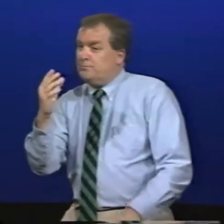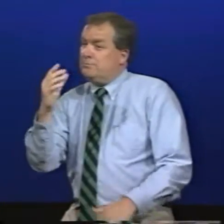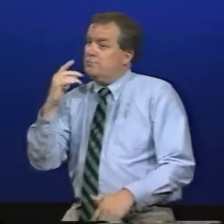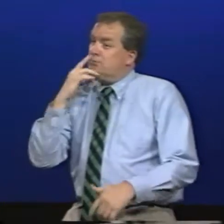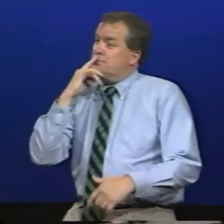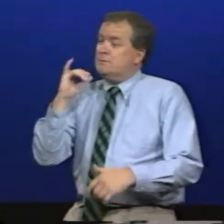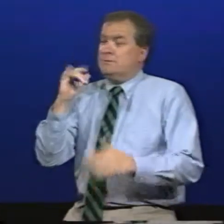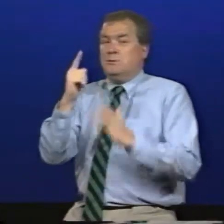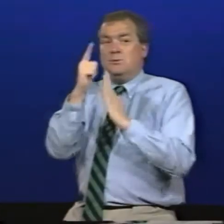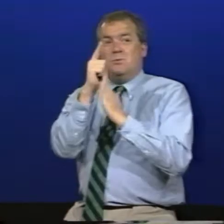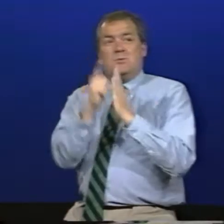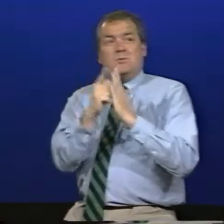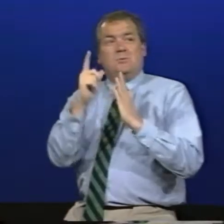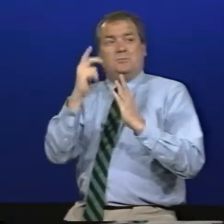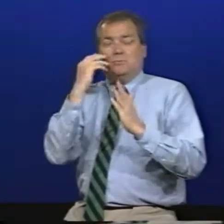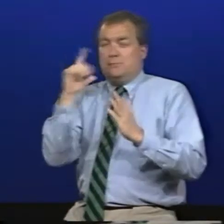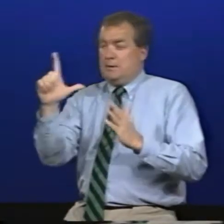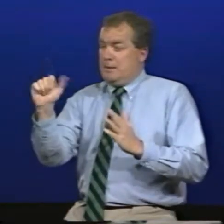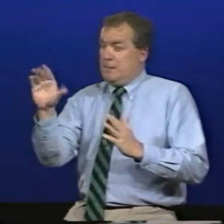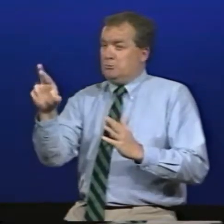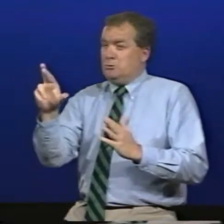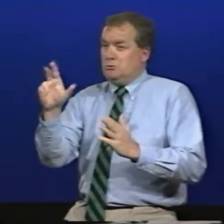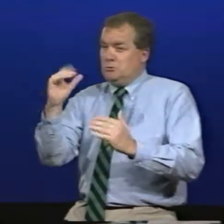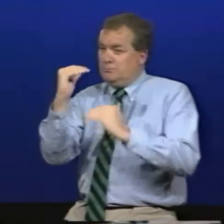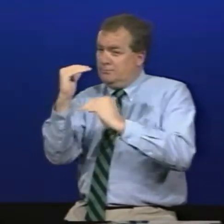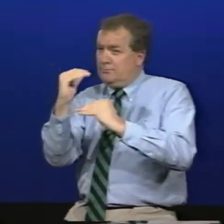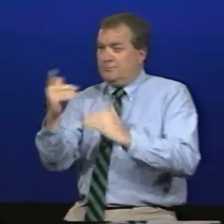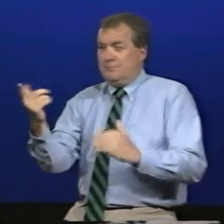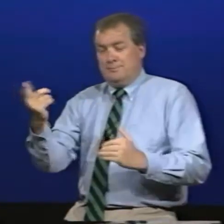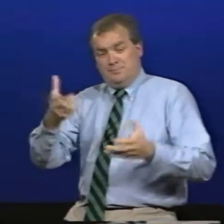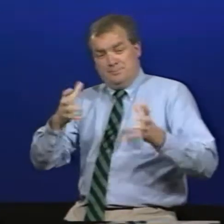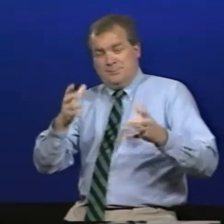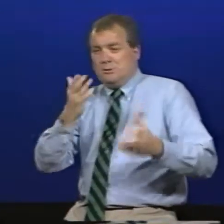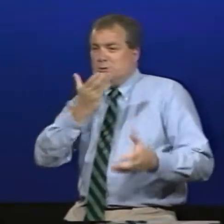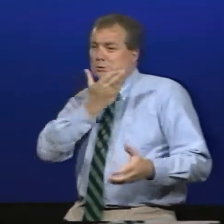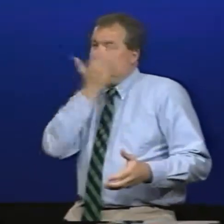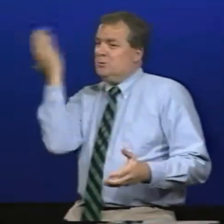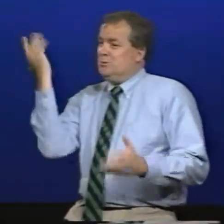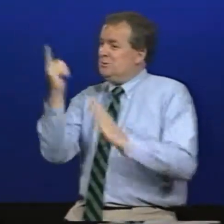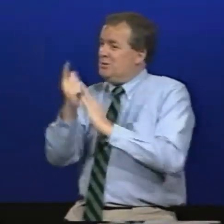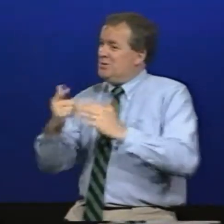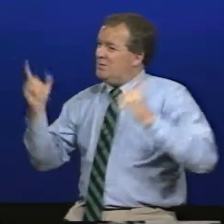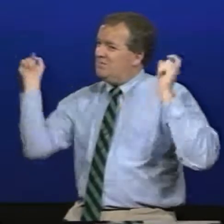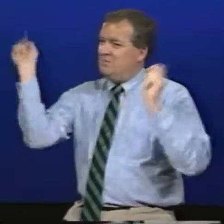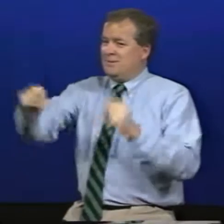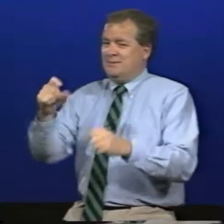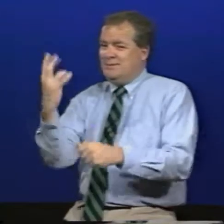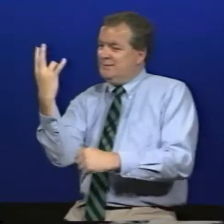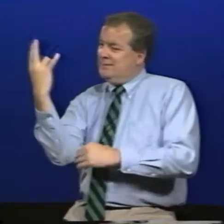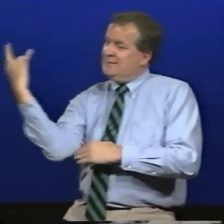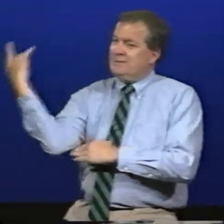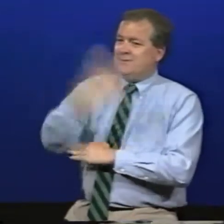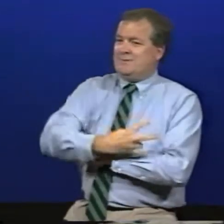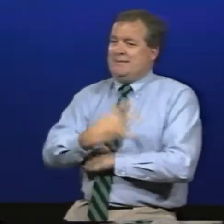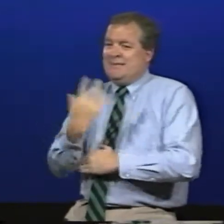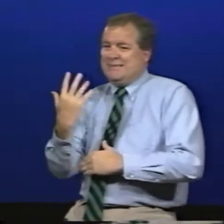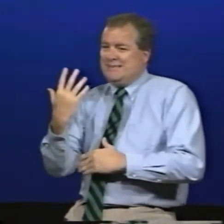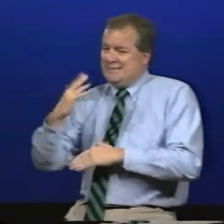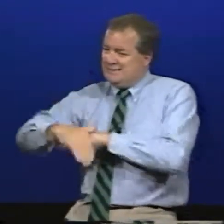you had to do is set up what times you were going to begin practice and you know in basketball there's no such thing as a labor law you have to